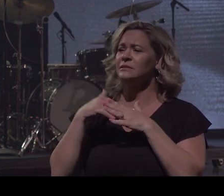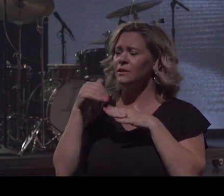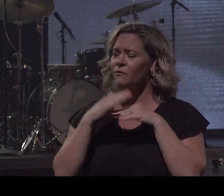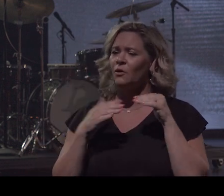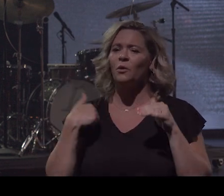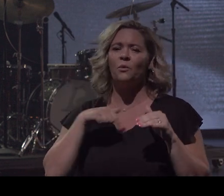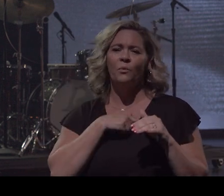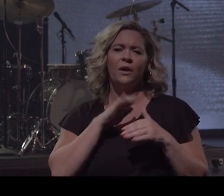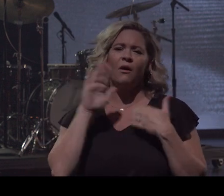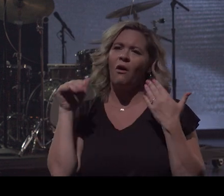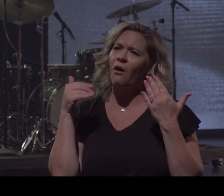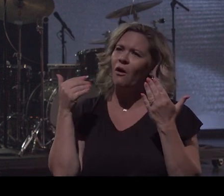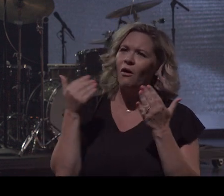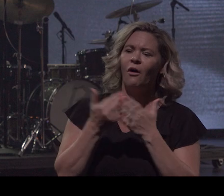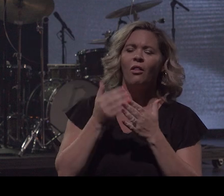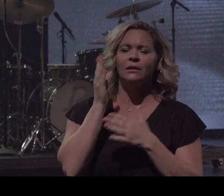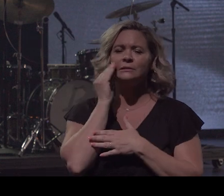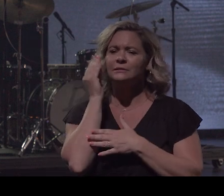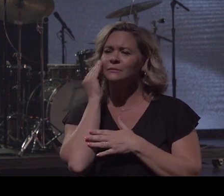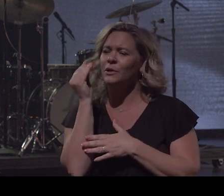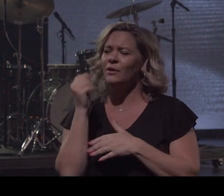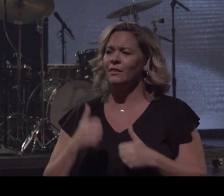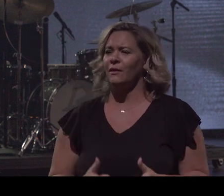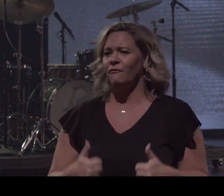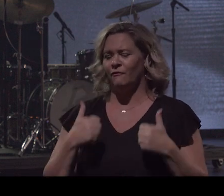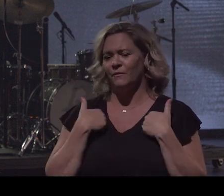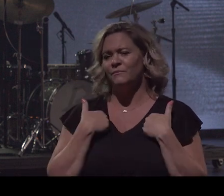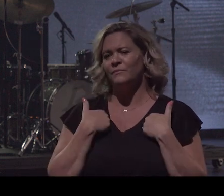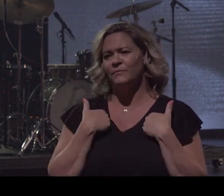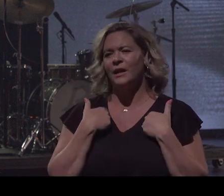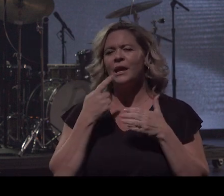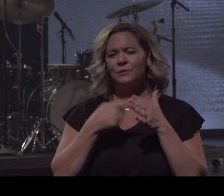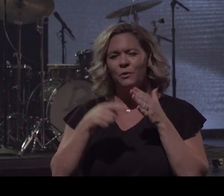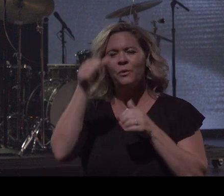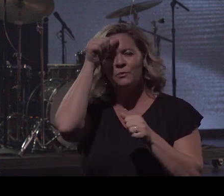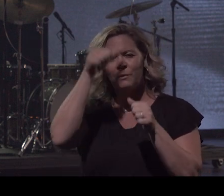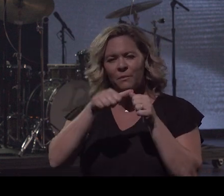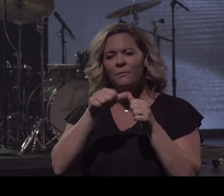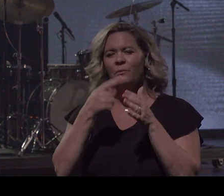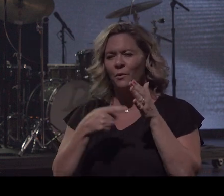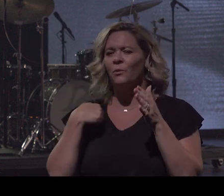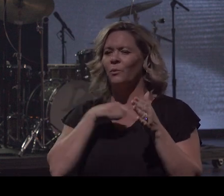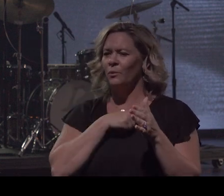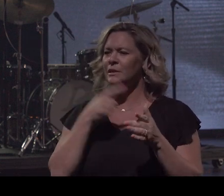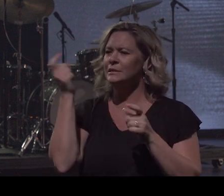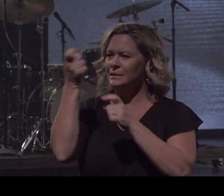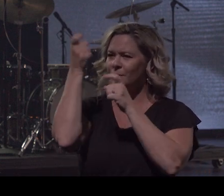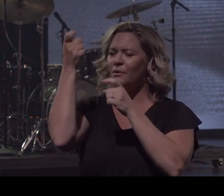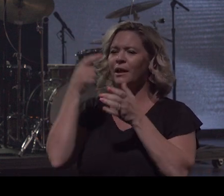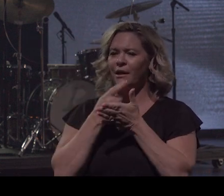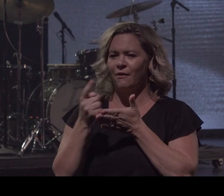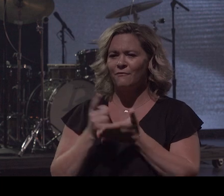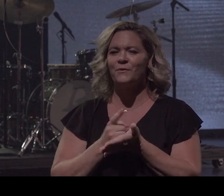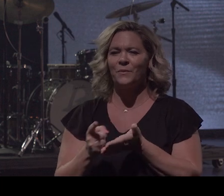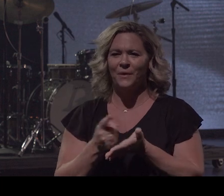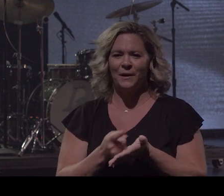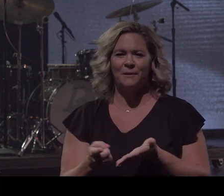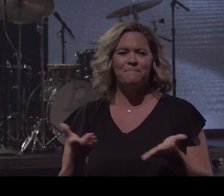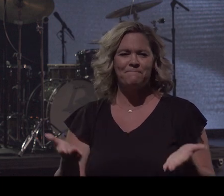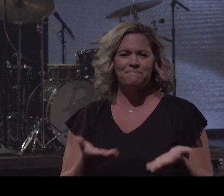all could experience life and that's what we remember and that's what we celebrate every single week here at CCV when we take communion